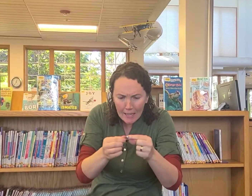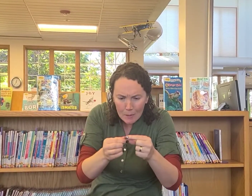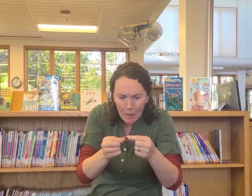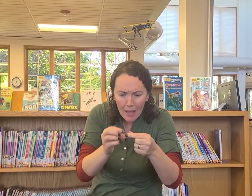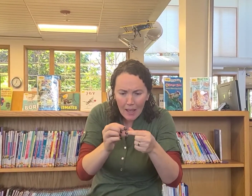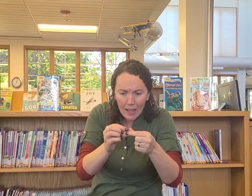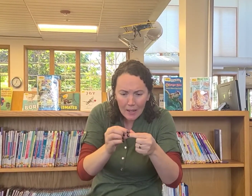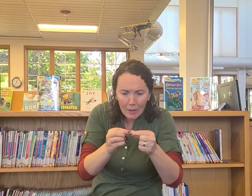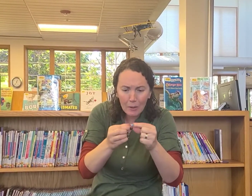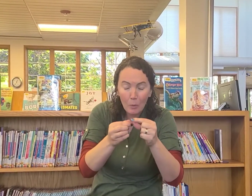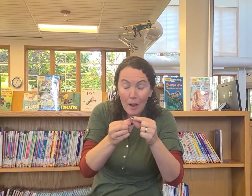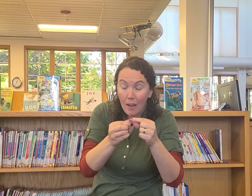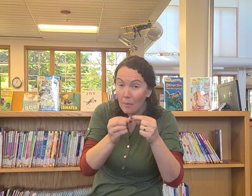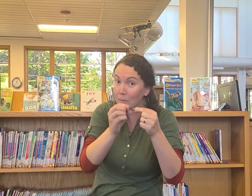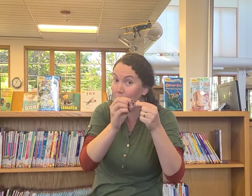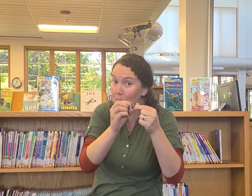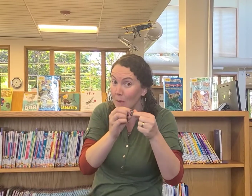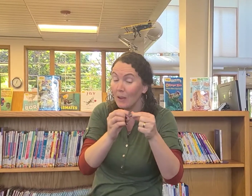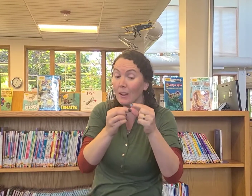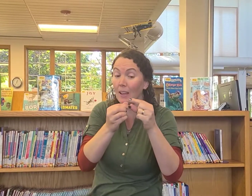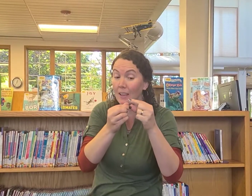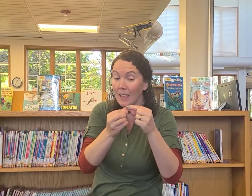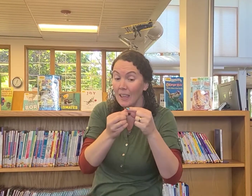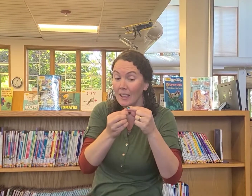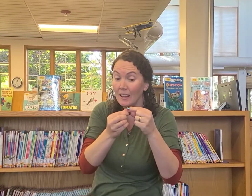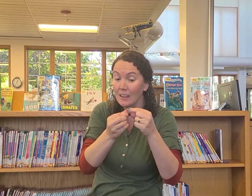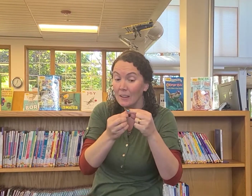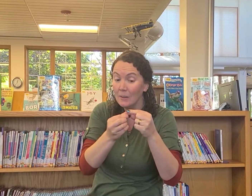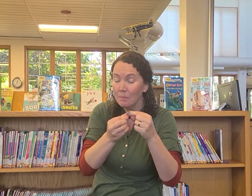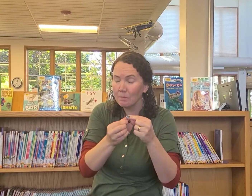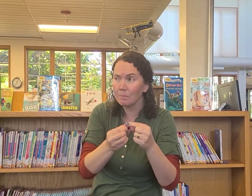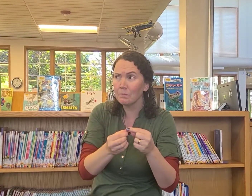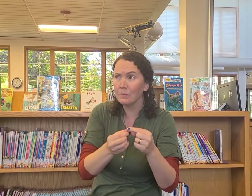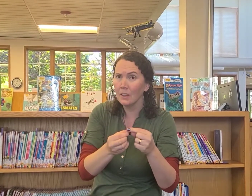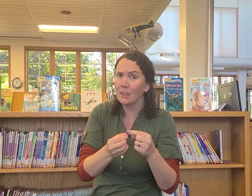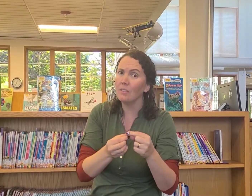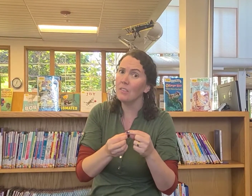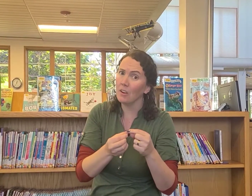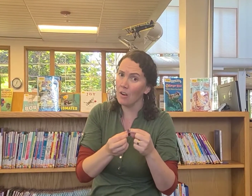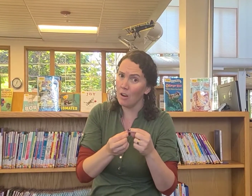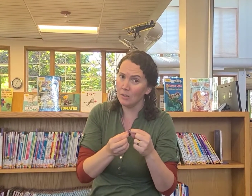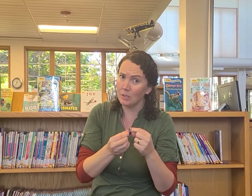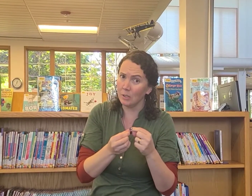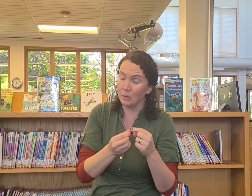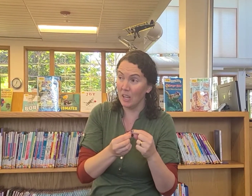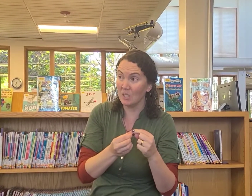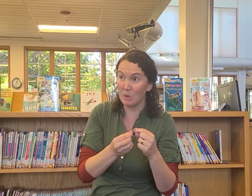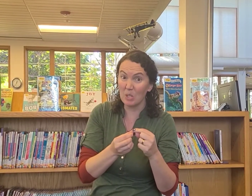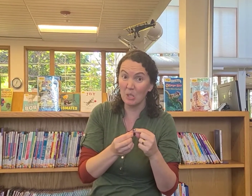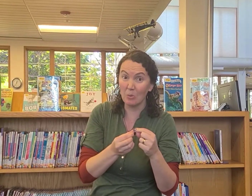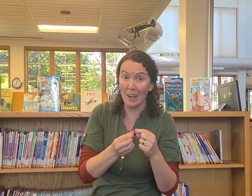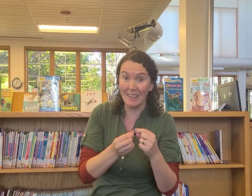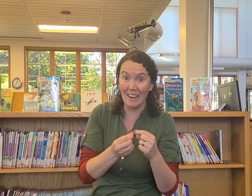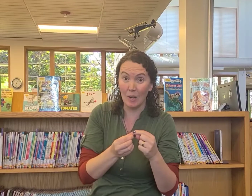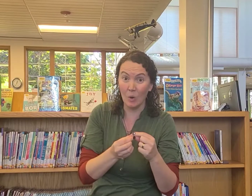spider went up the spout again. There are also, especially right now,